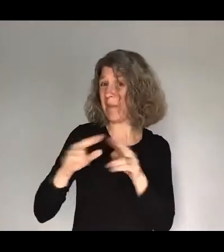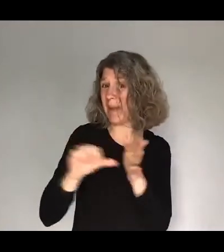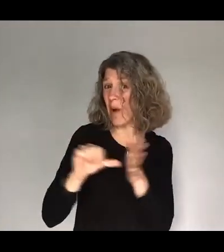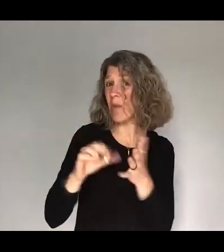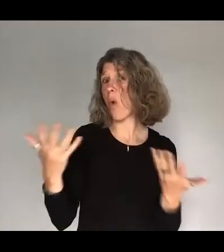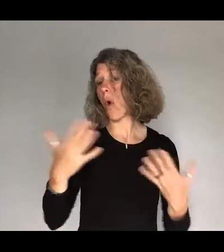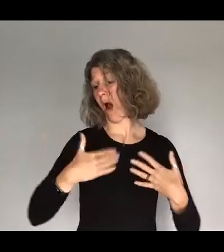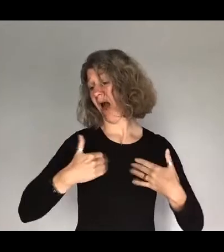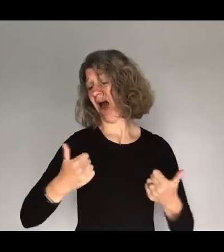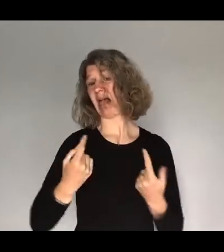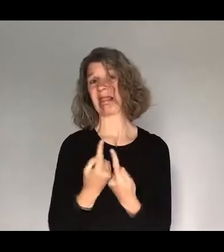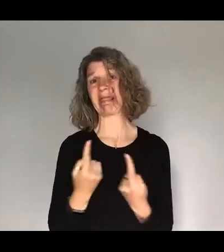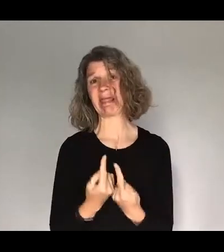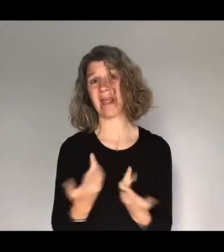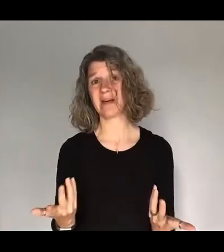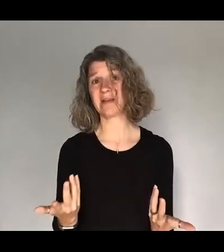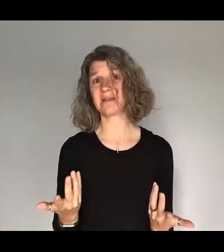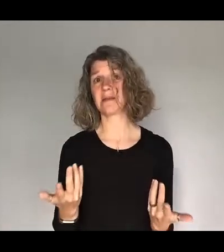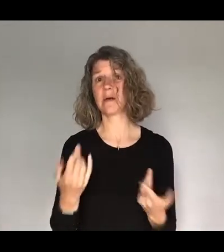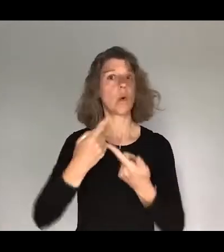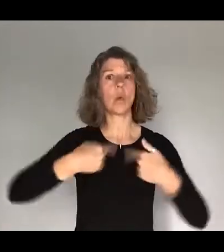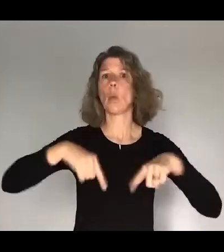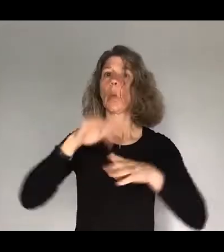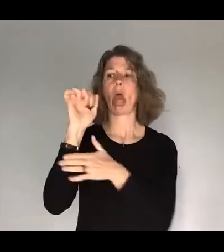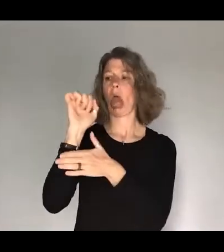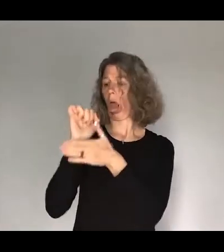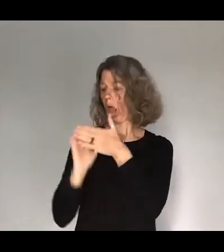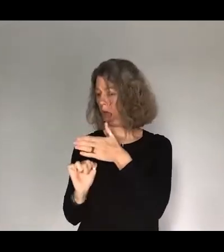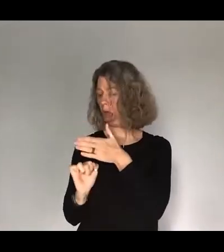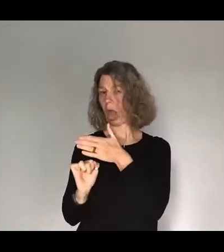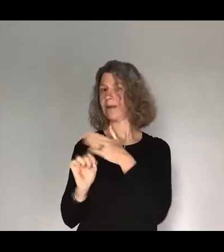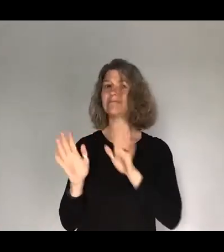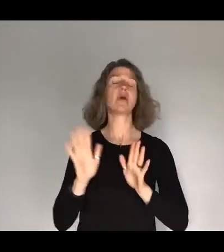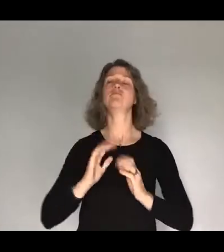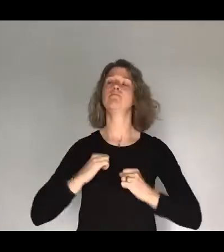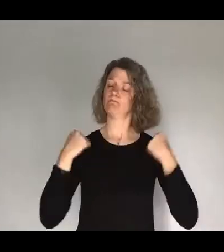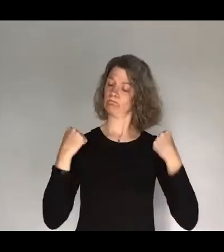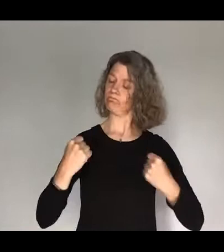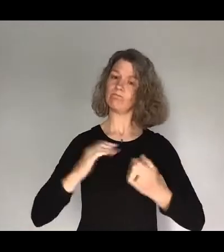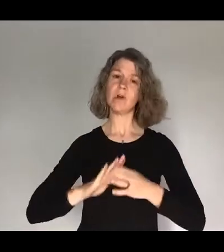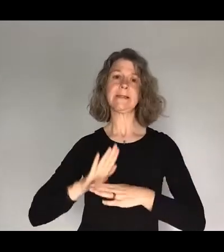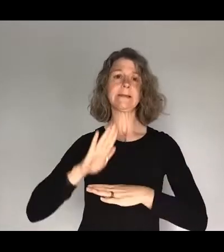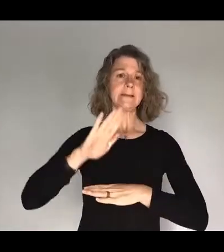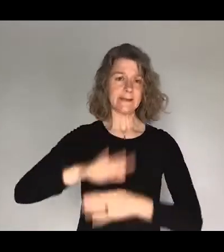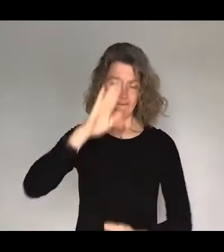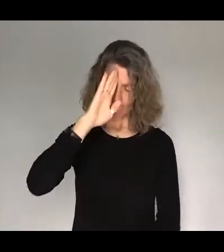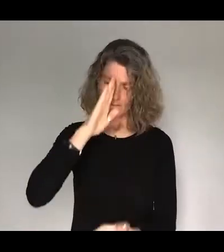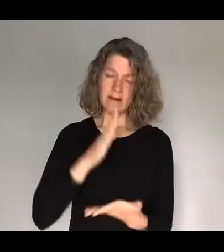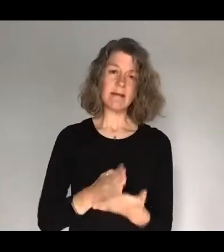We're not of those who shrink back, but those who step forward and have faith. And what the Lord has for you is a life